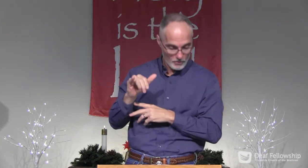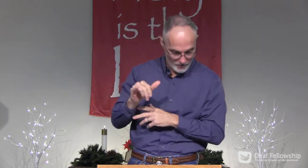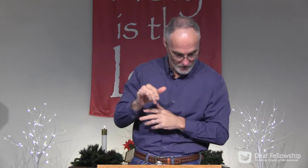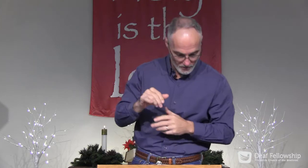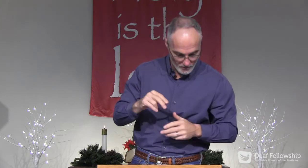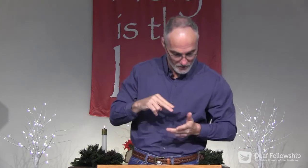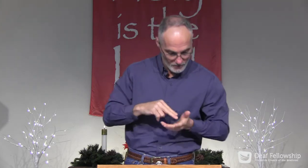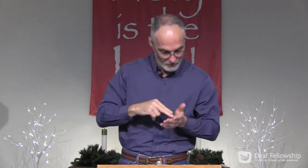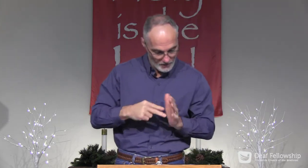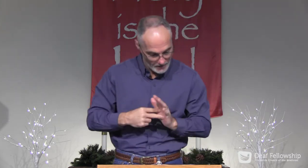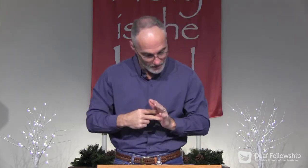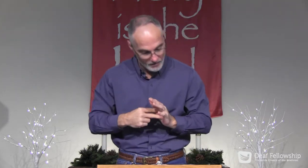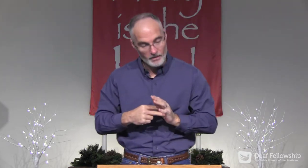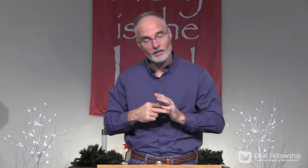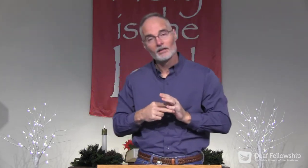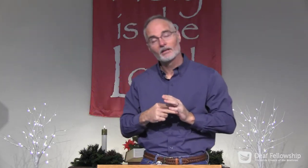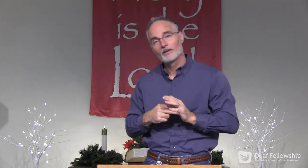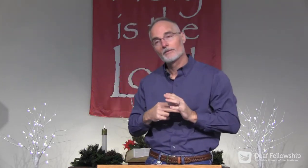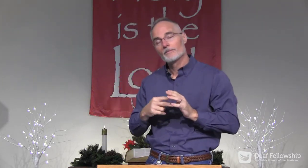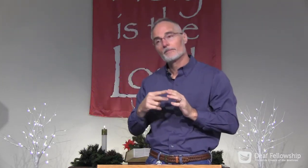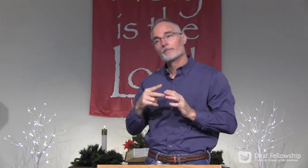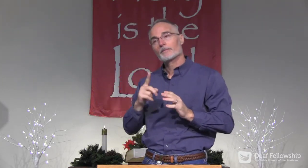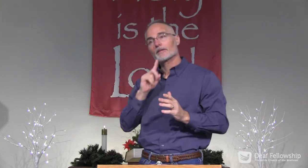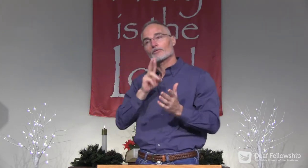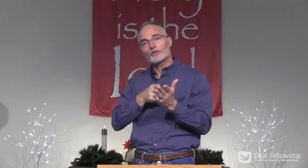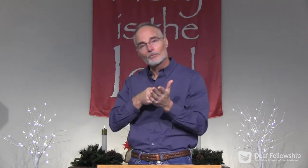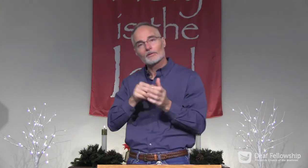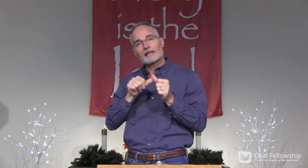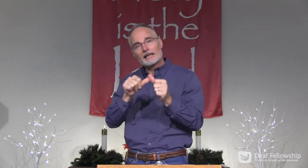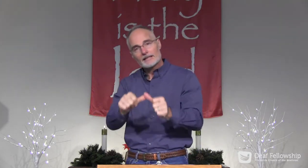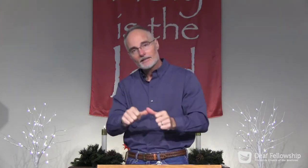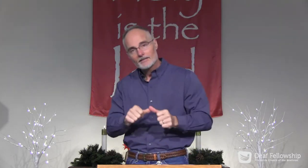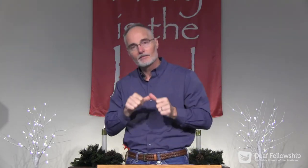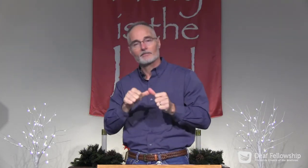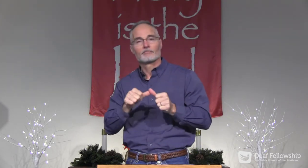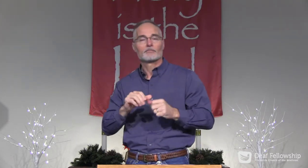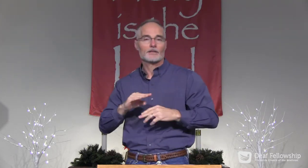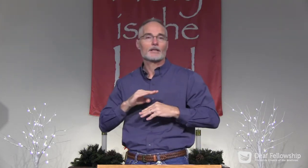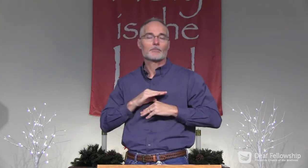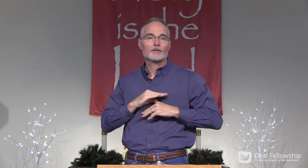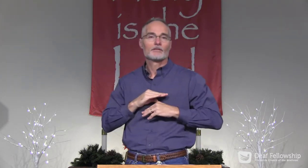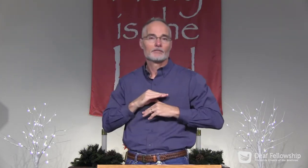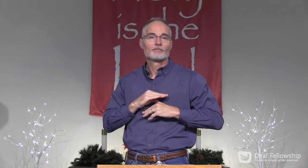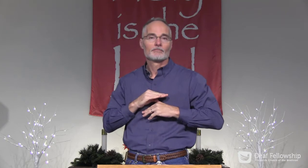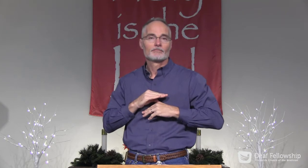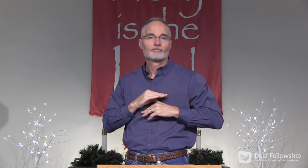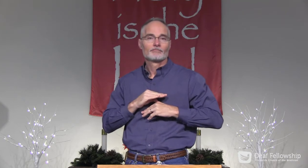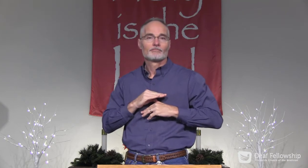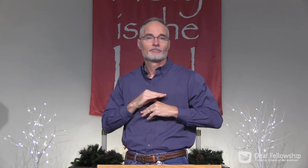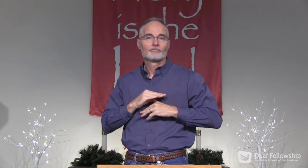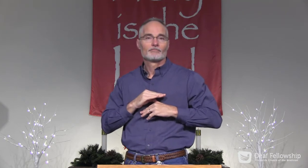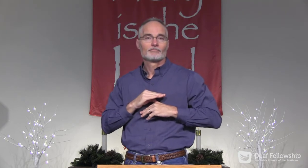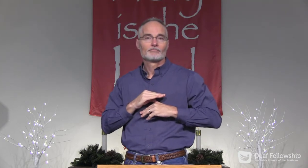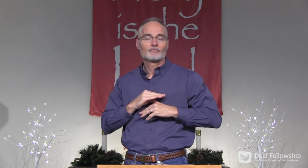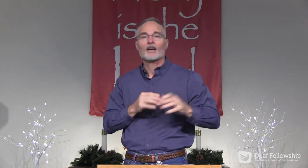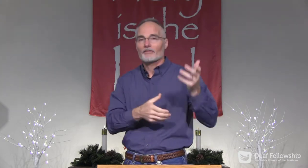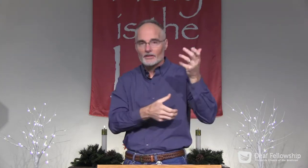It's true joy. Joy means genuine, lasting contentment,